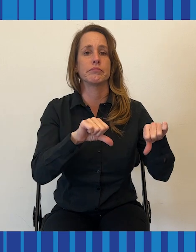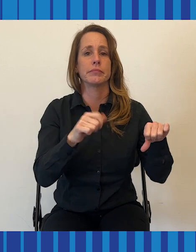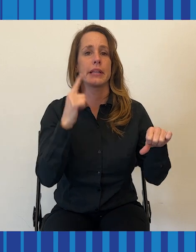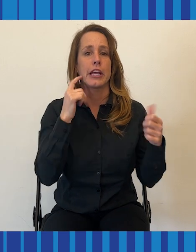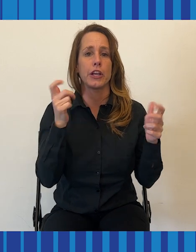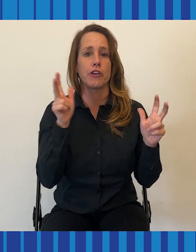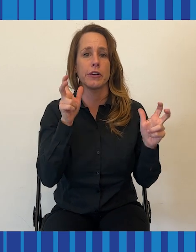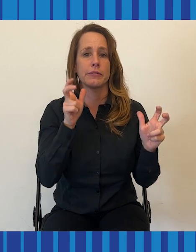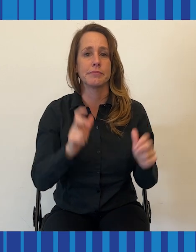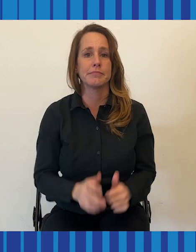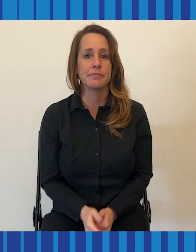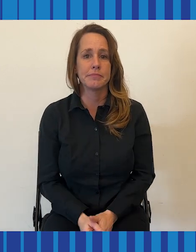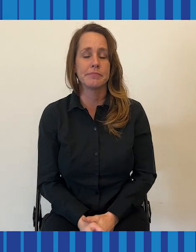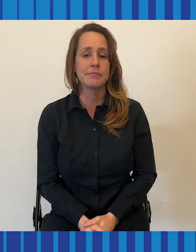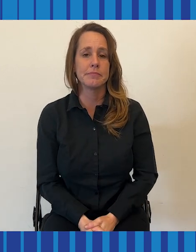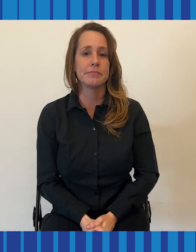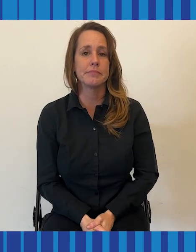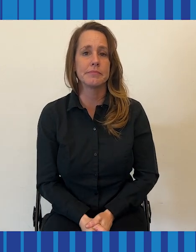or you have bad hearing.